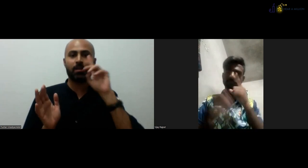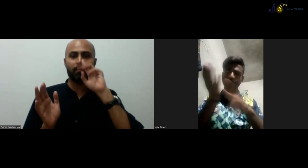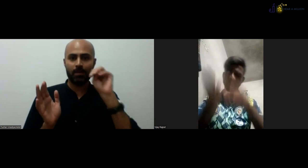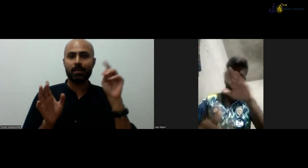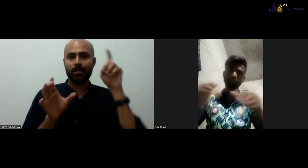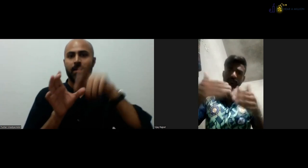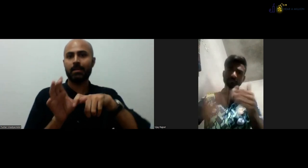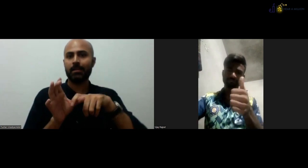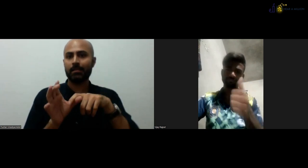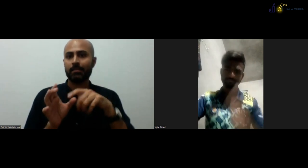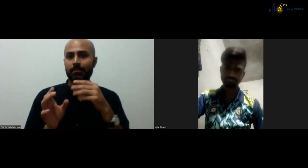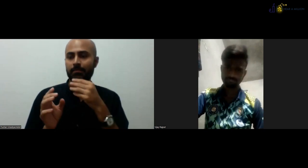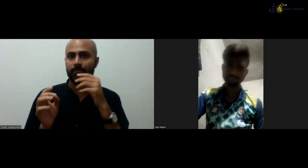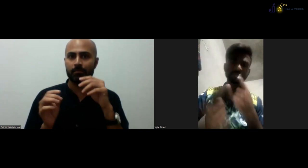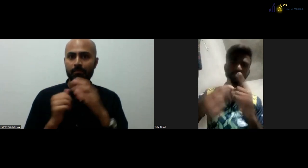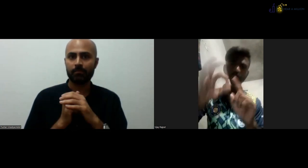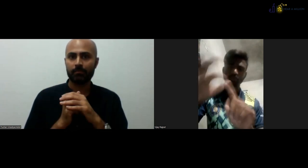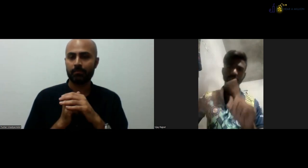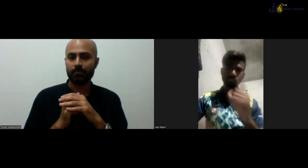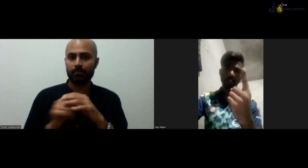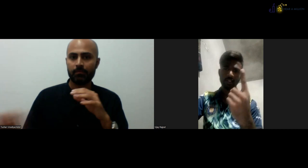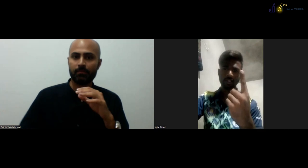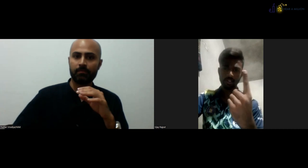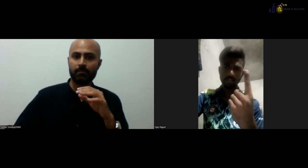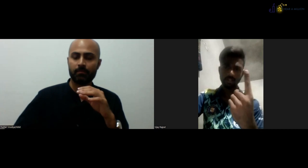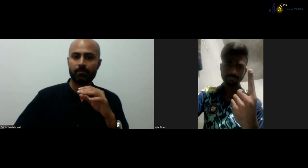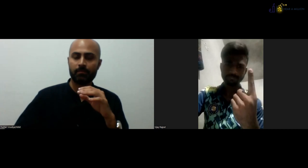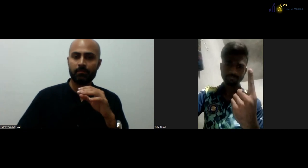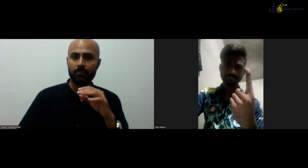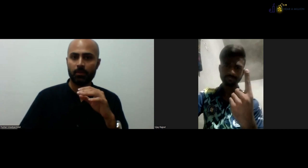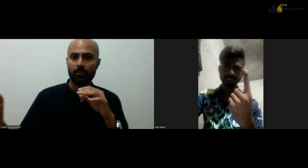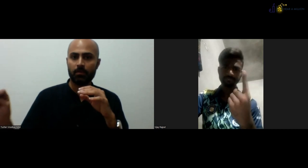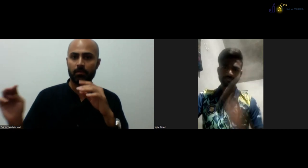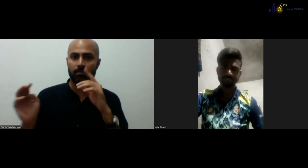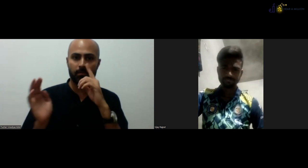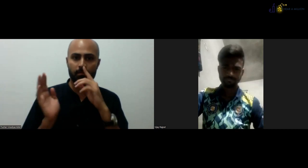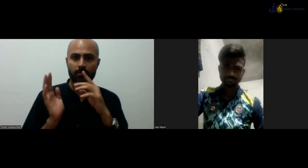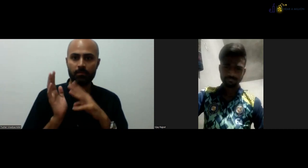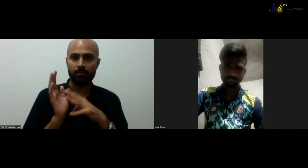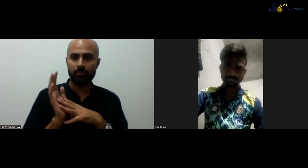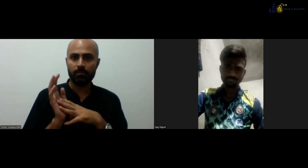Okay. All right. Can we have, can we request Monica to please join us?